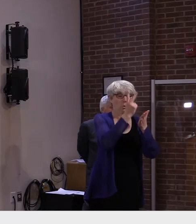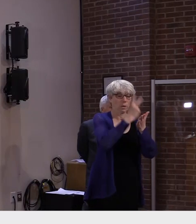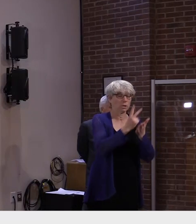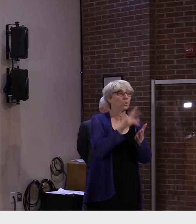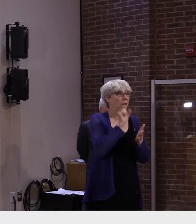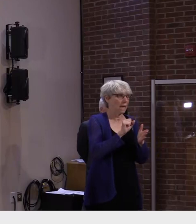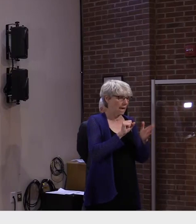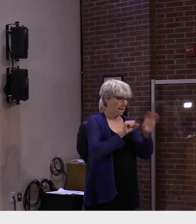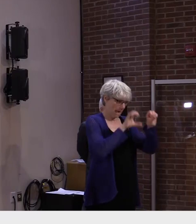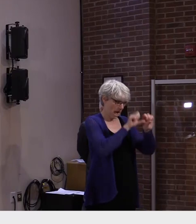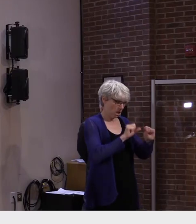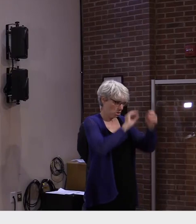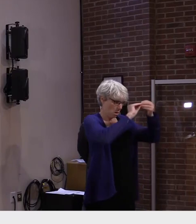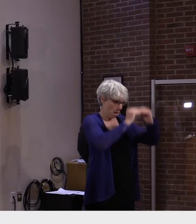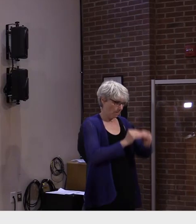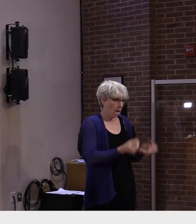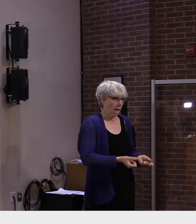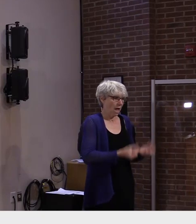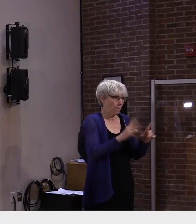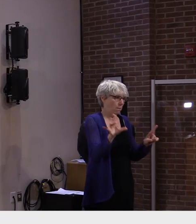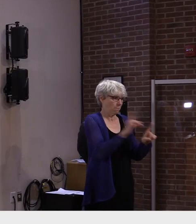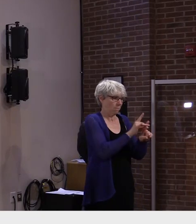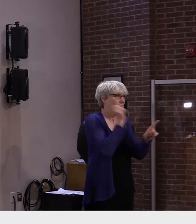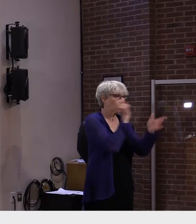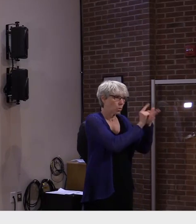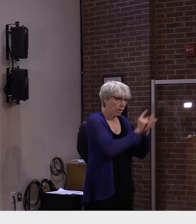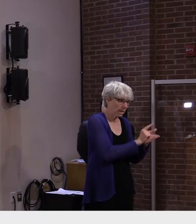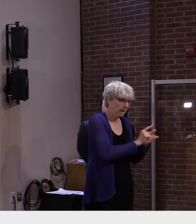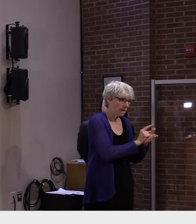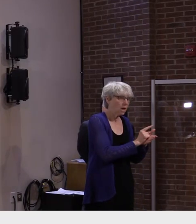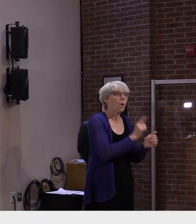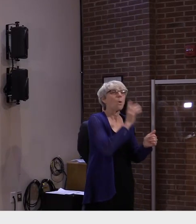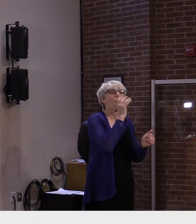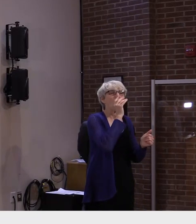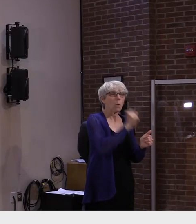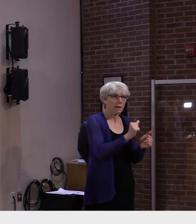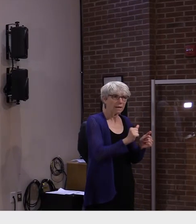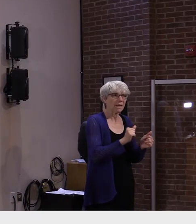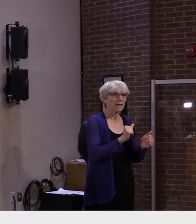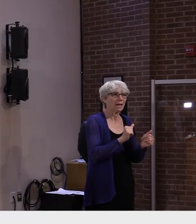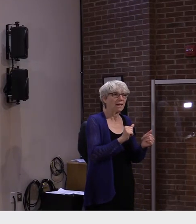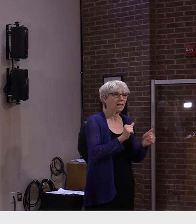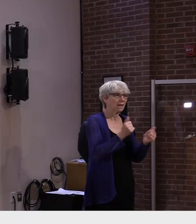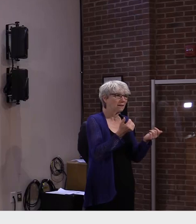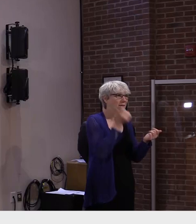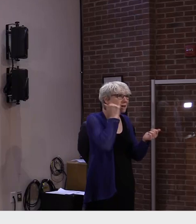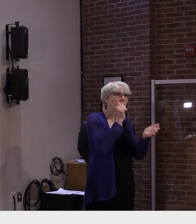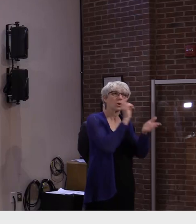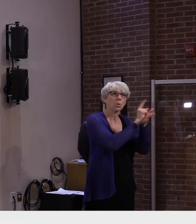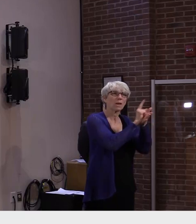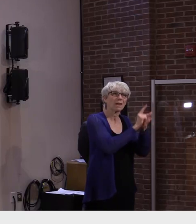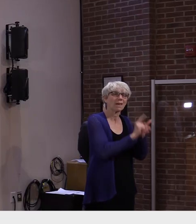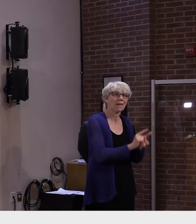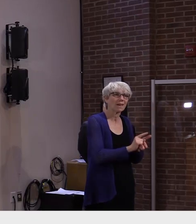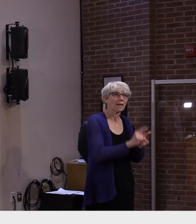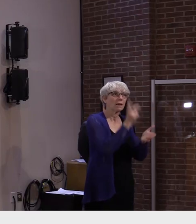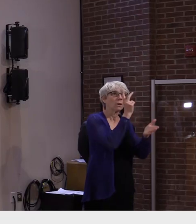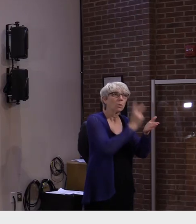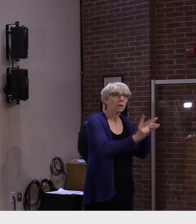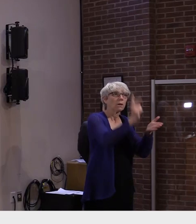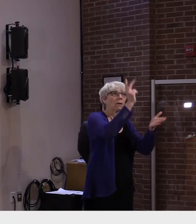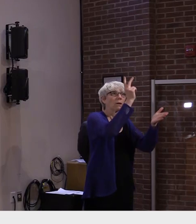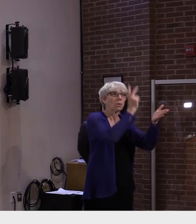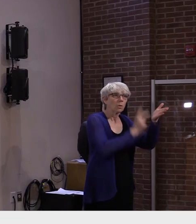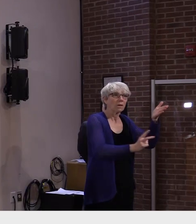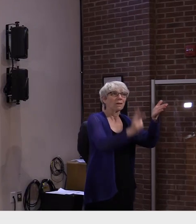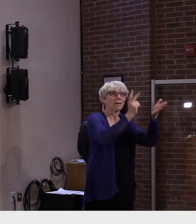reason the health department couldn't put out that breakdown among new cases on a more frequent basis than every two weeks? Because I shared Calvin's